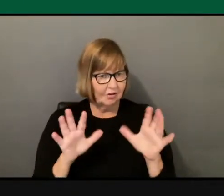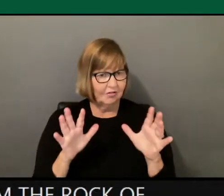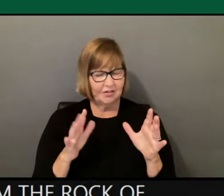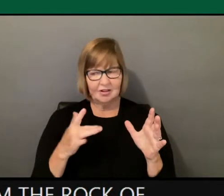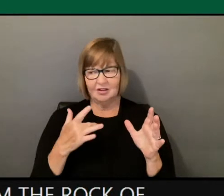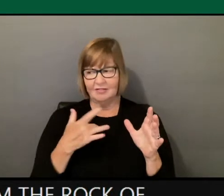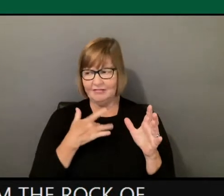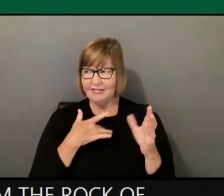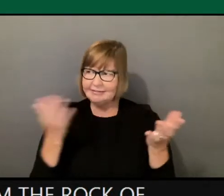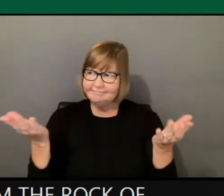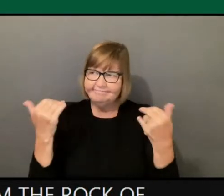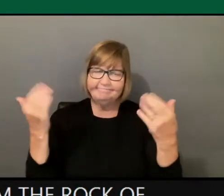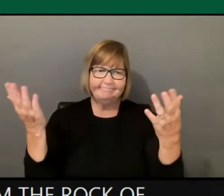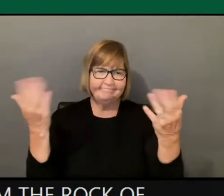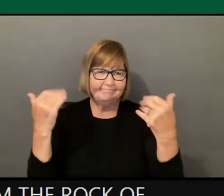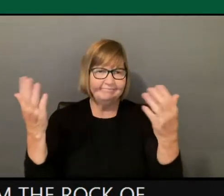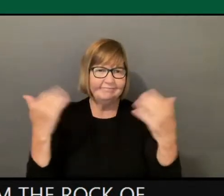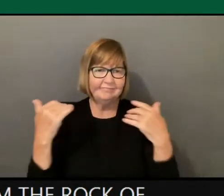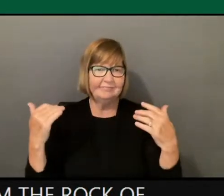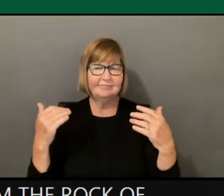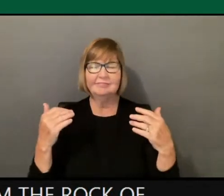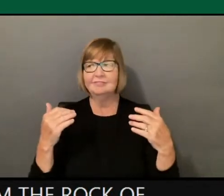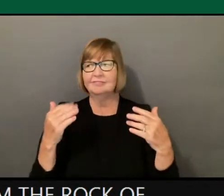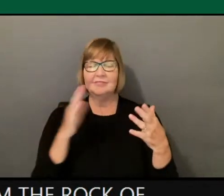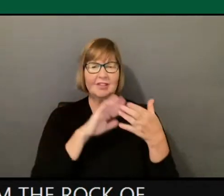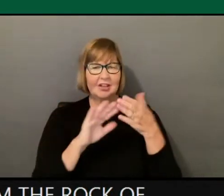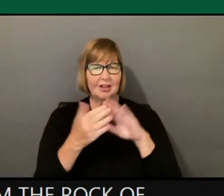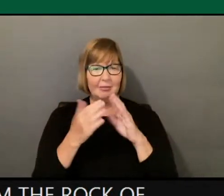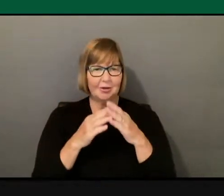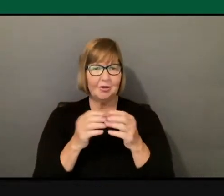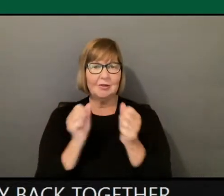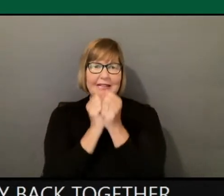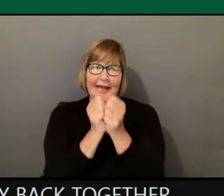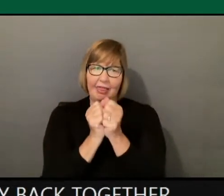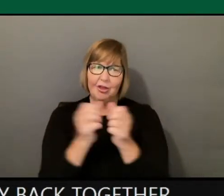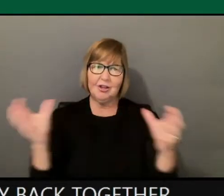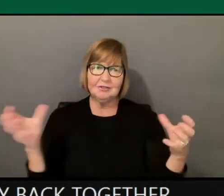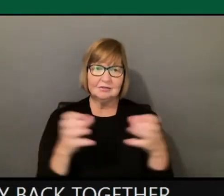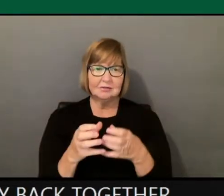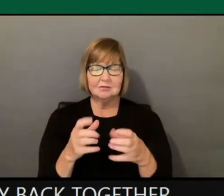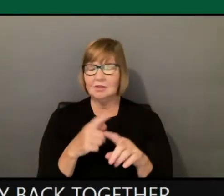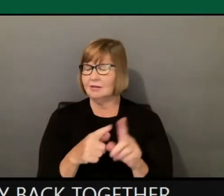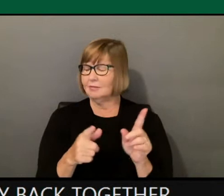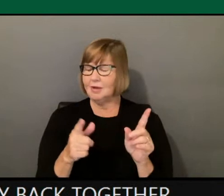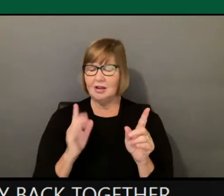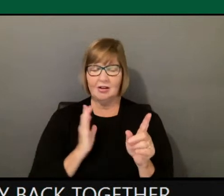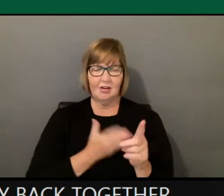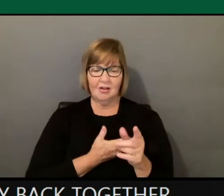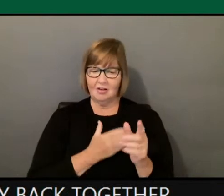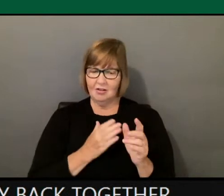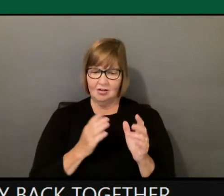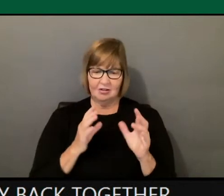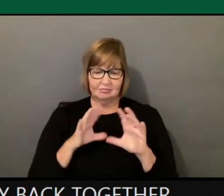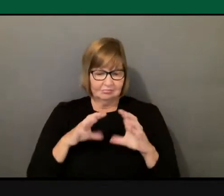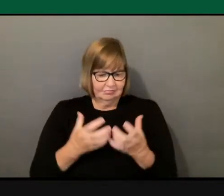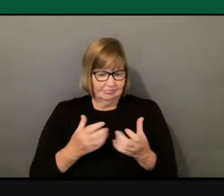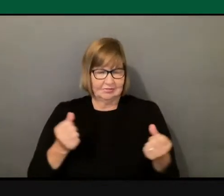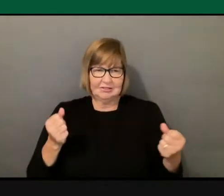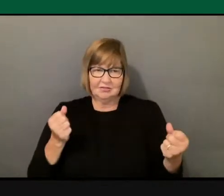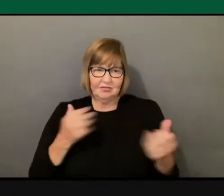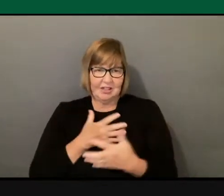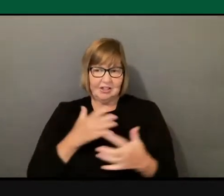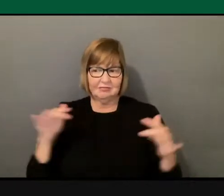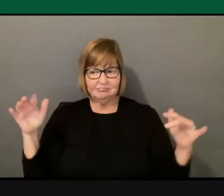time, my community fears coming together. They are aware that, um, what